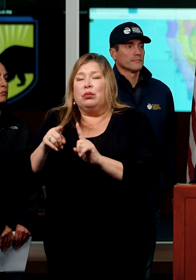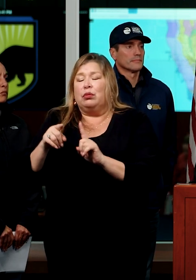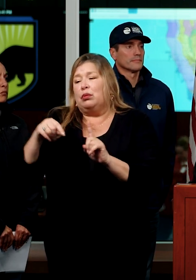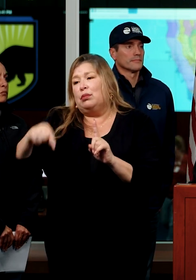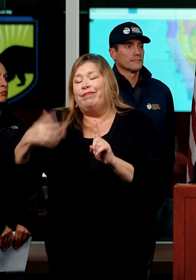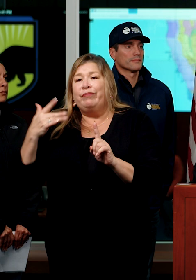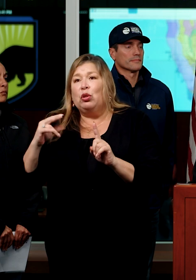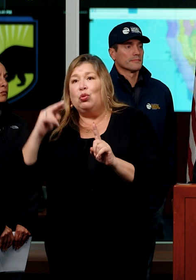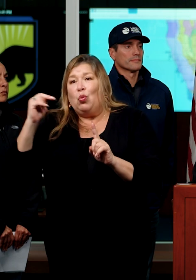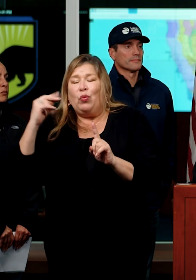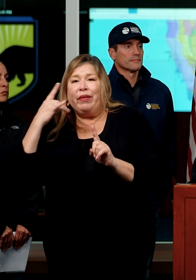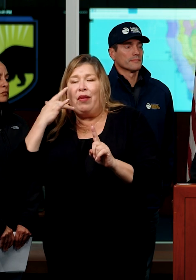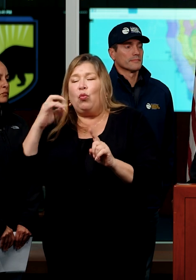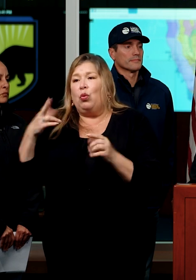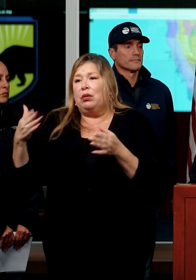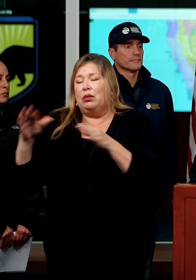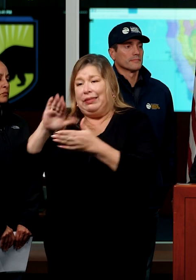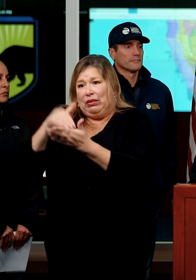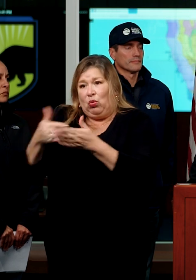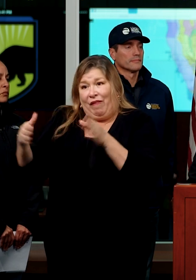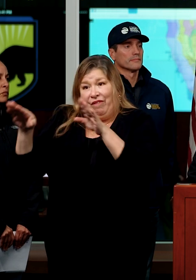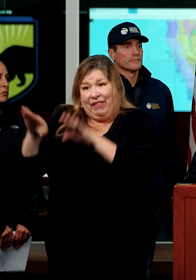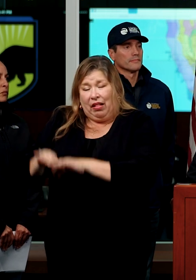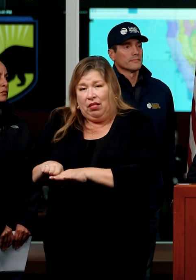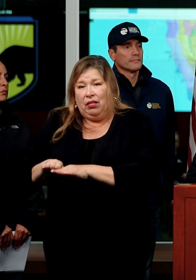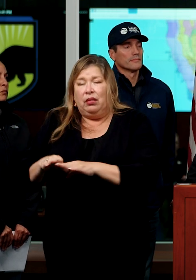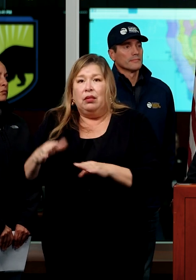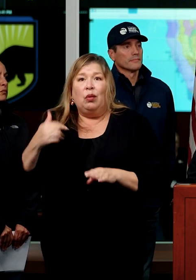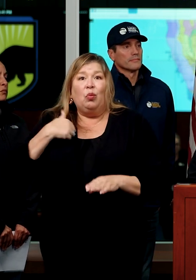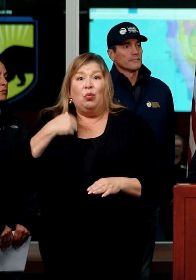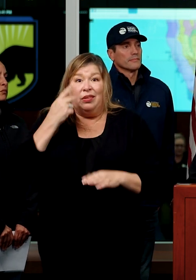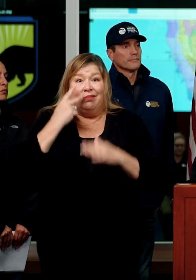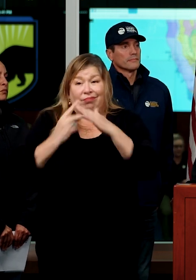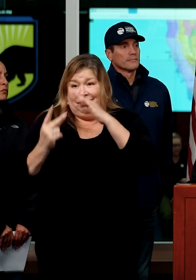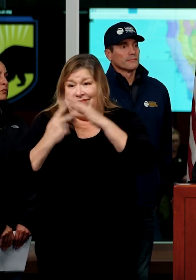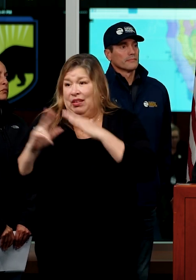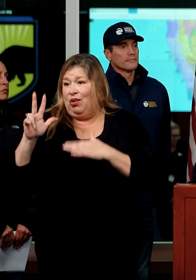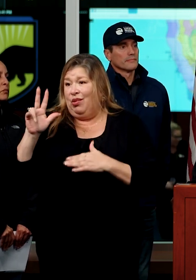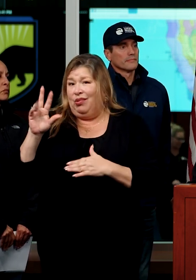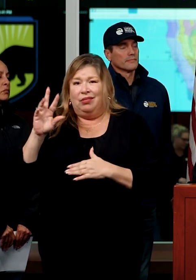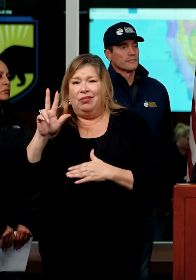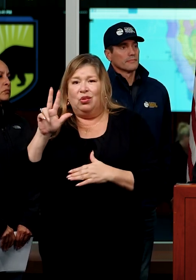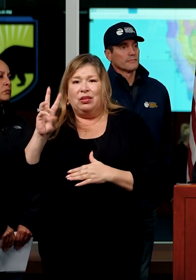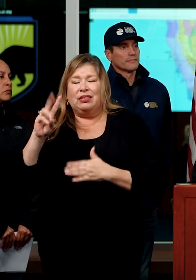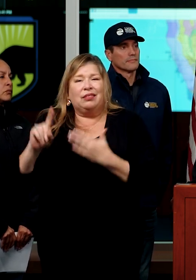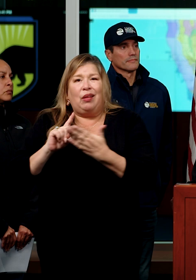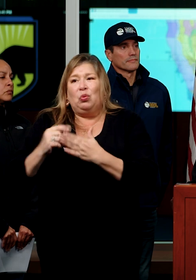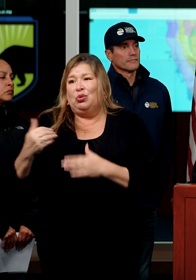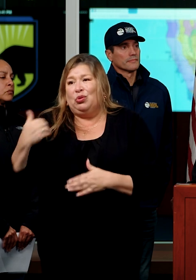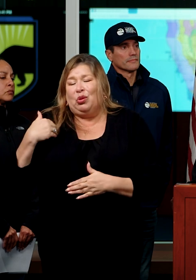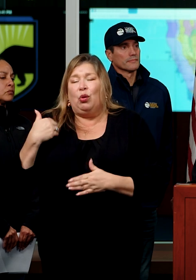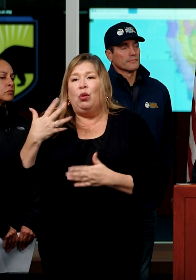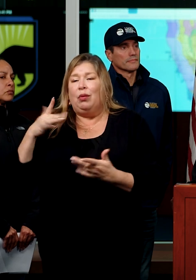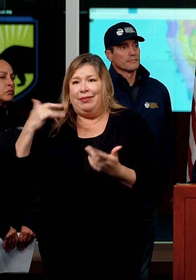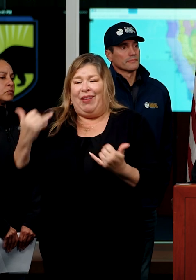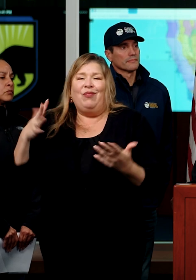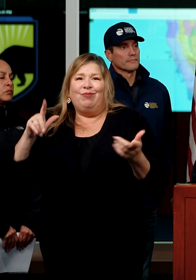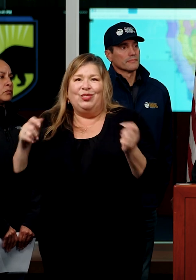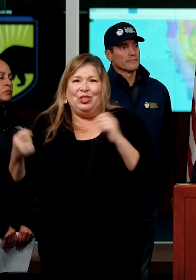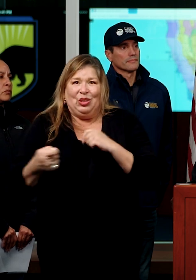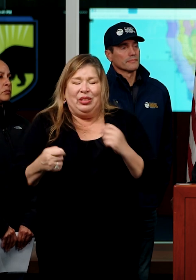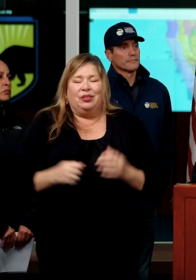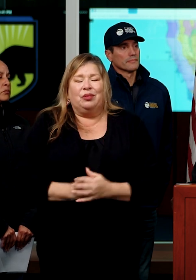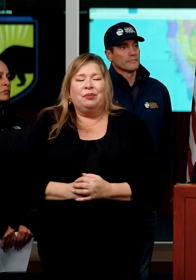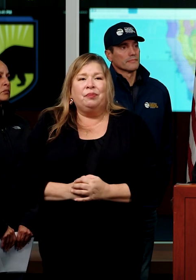northern California challenges that we had originally modeled even 48 or 36 hours ago. We've been in contact